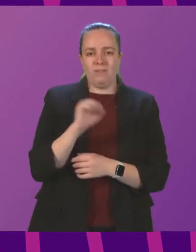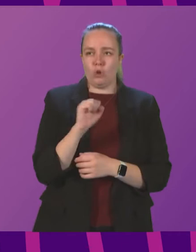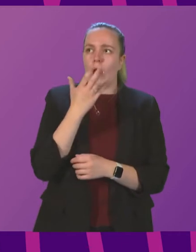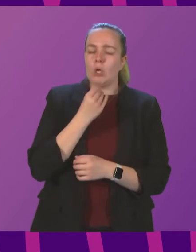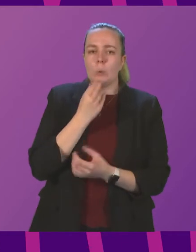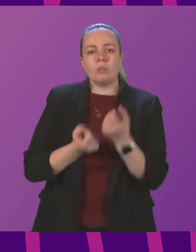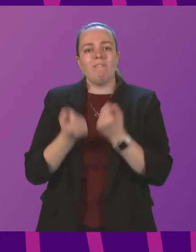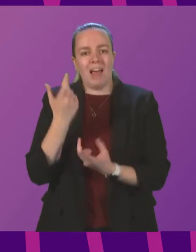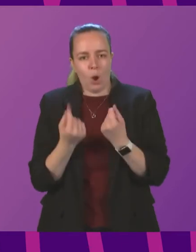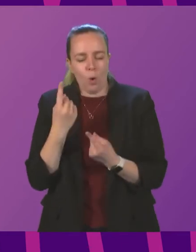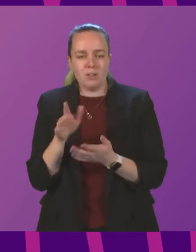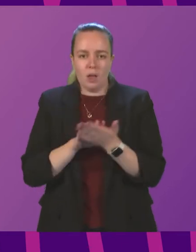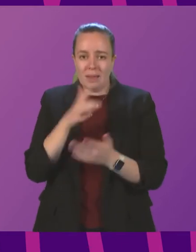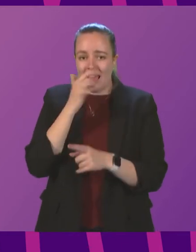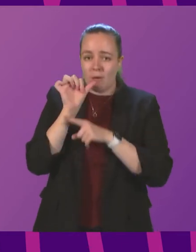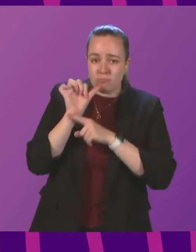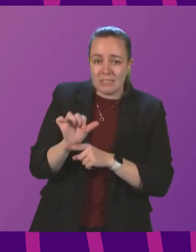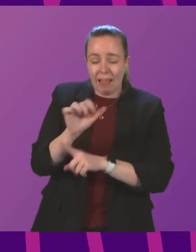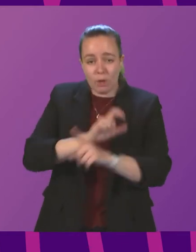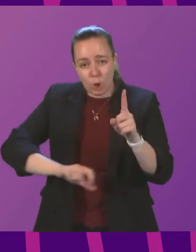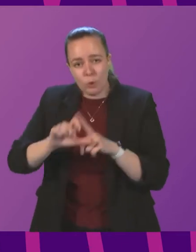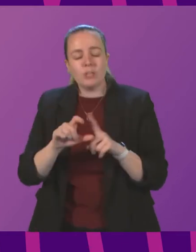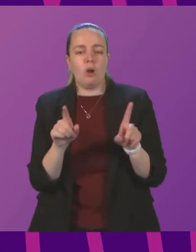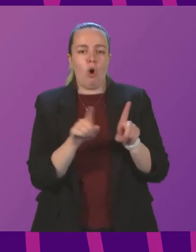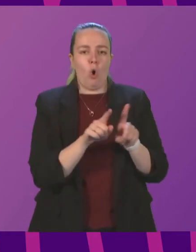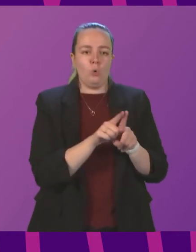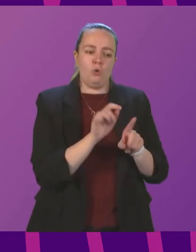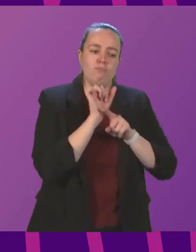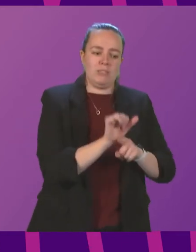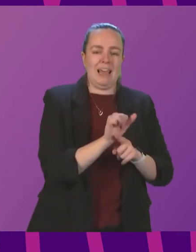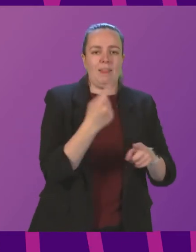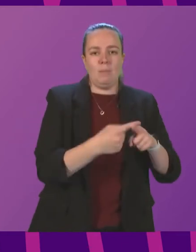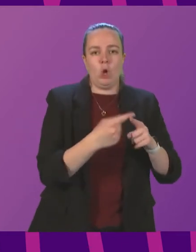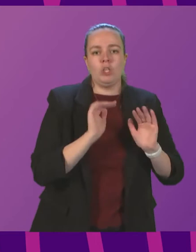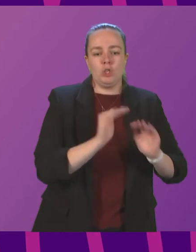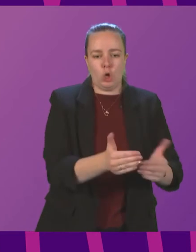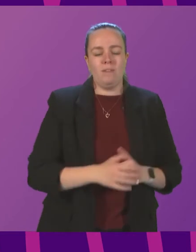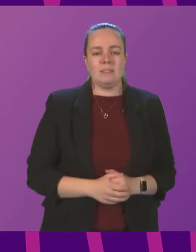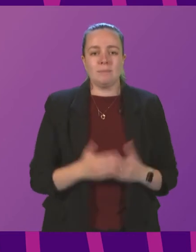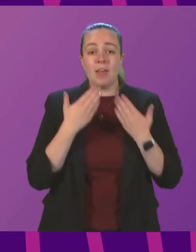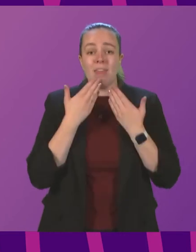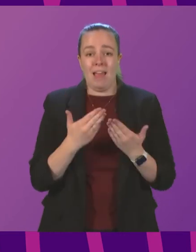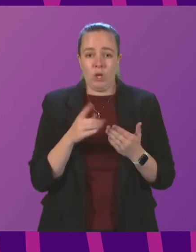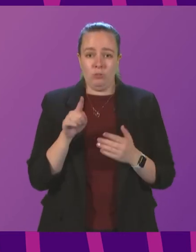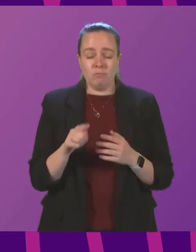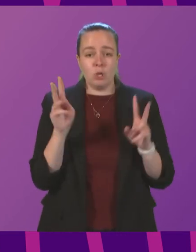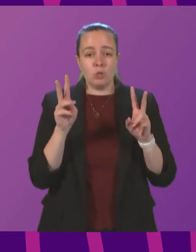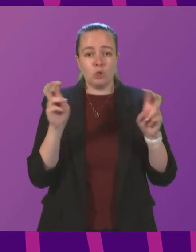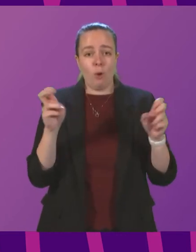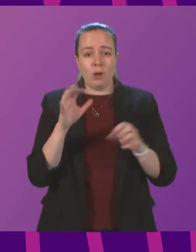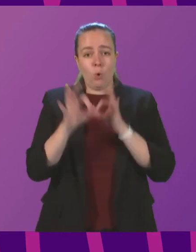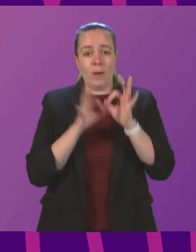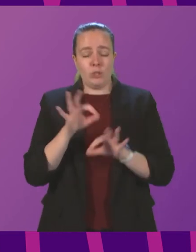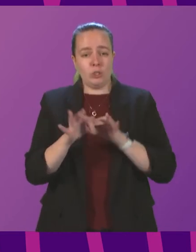fireworks to better protect both our communities and also our emergency services. Thank you. That concludes topical